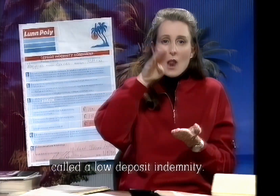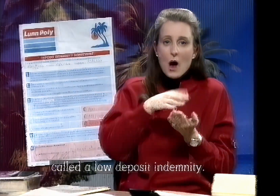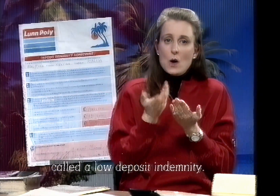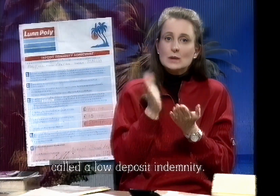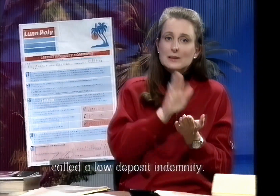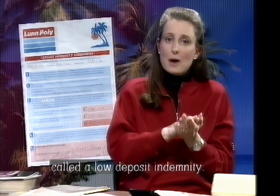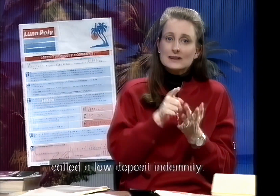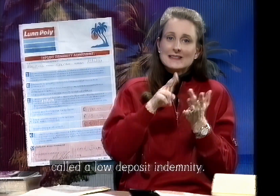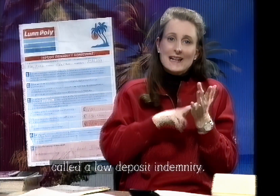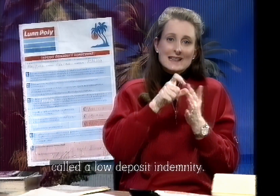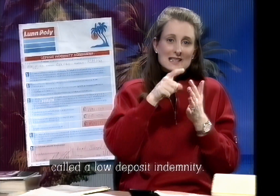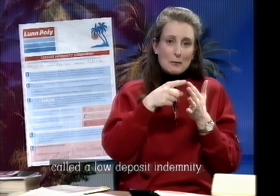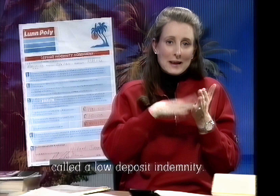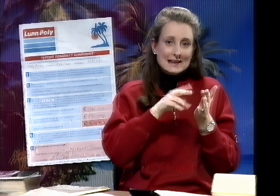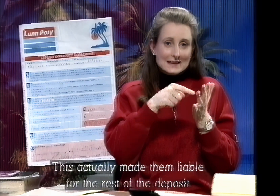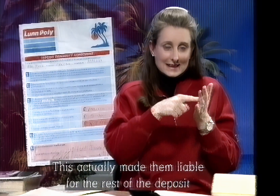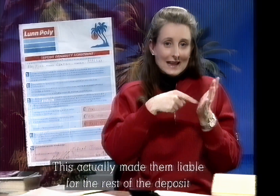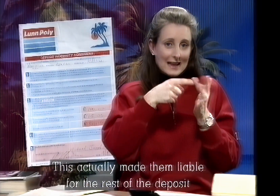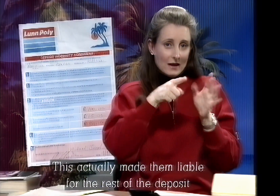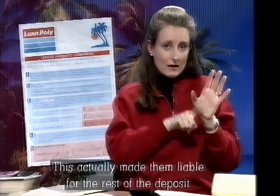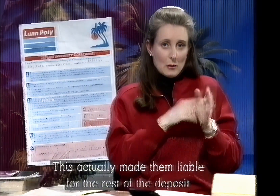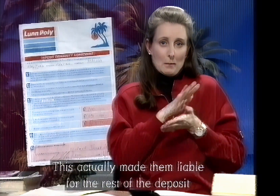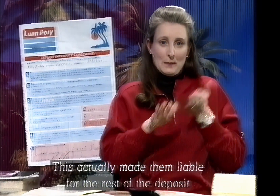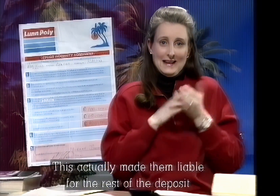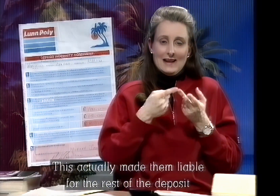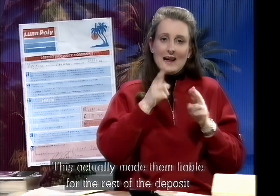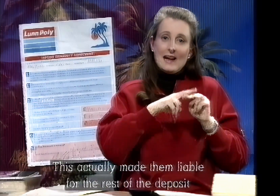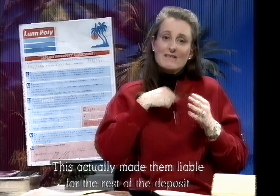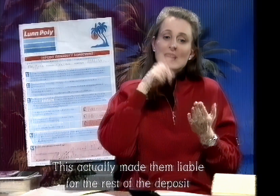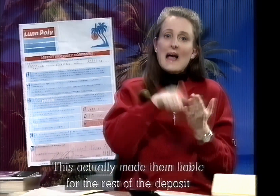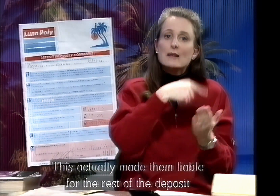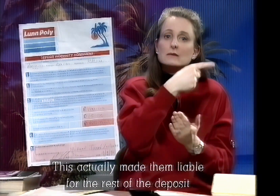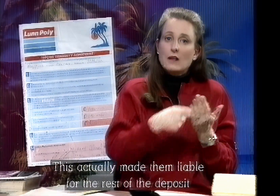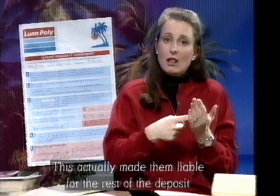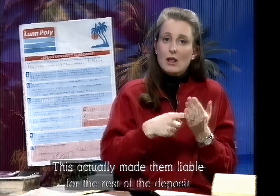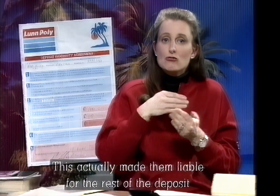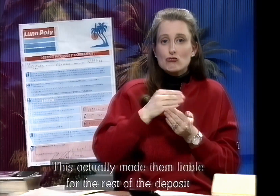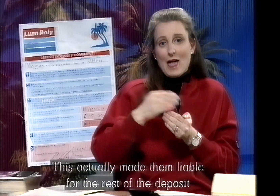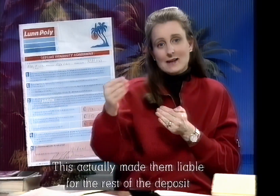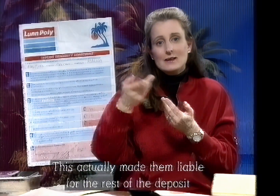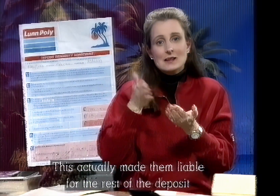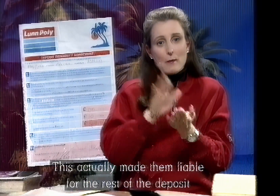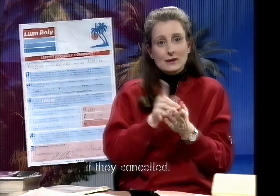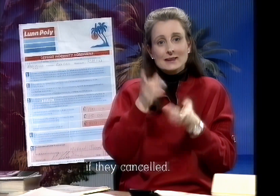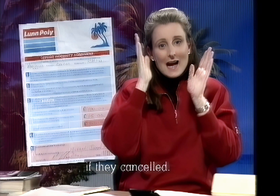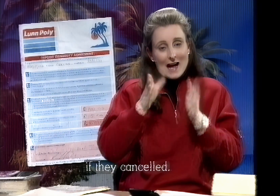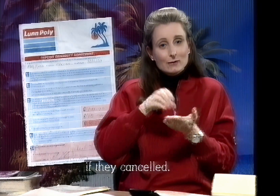deposit indemnity, which actually made them liable for the rest of the deposit if they cancelled.